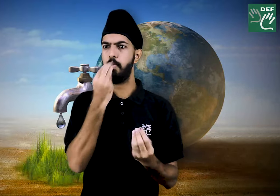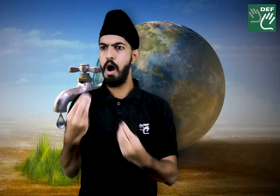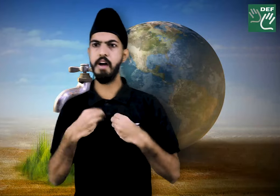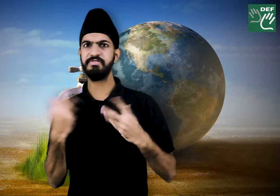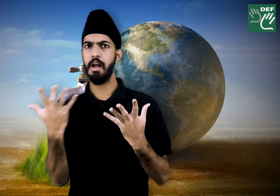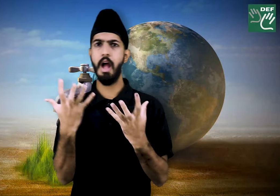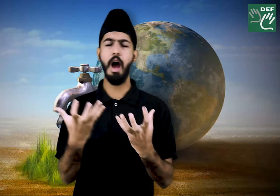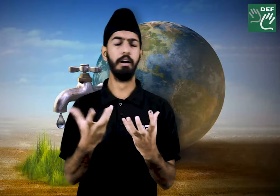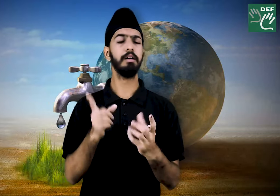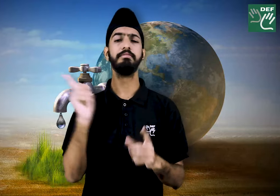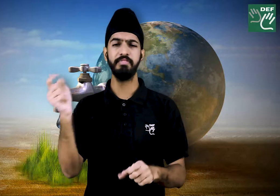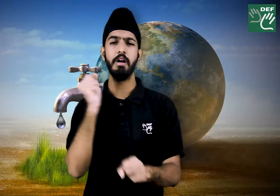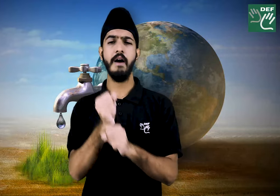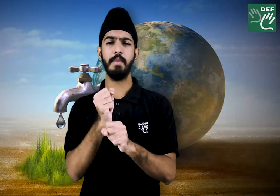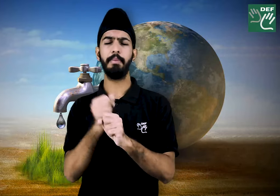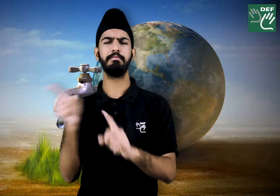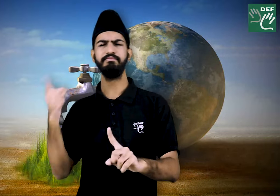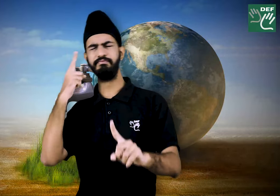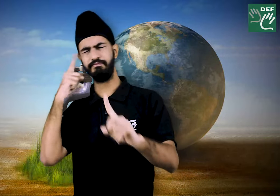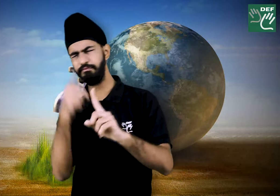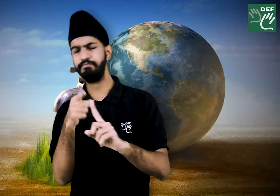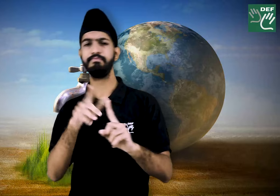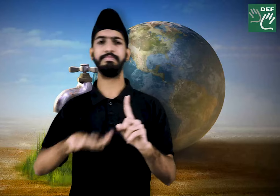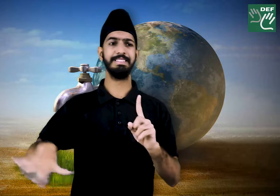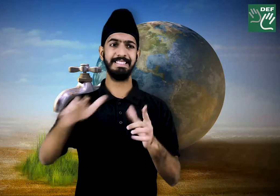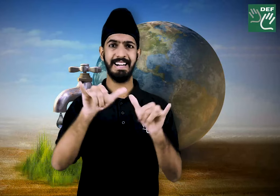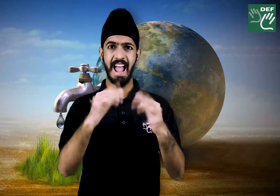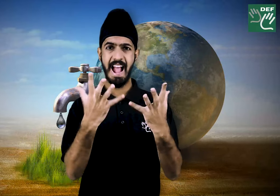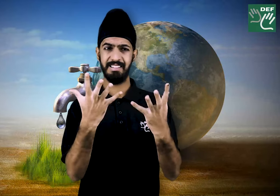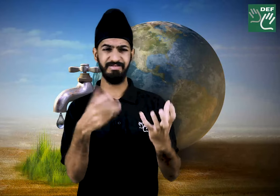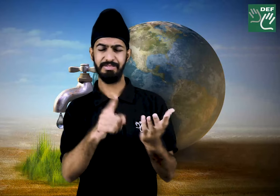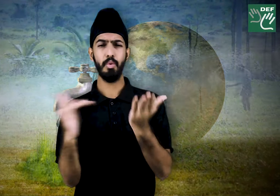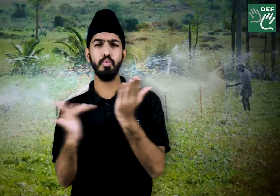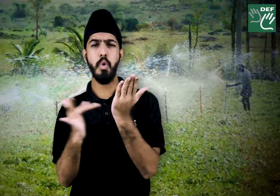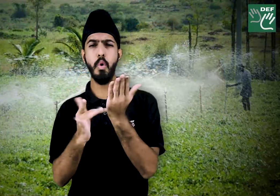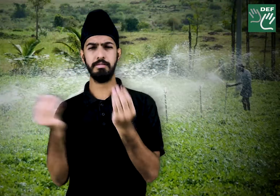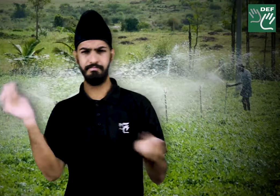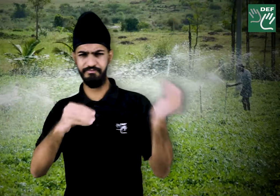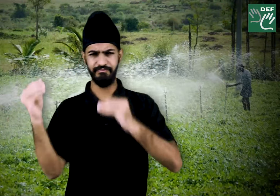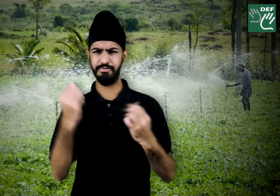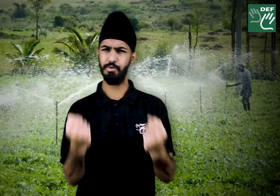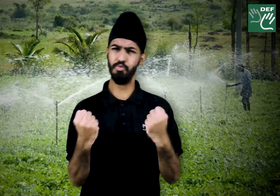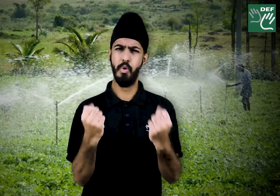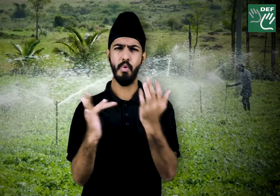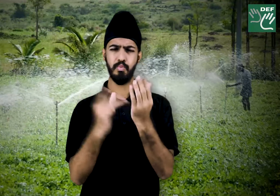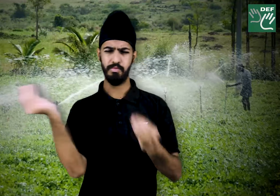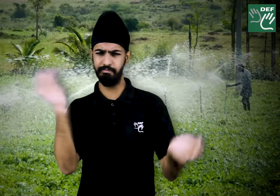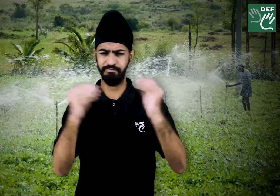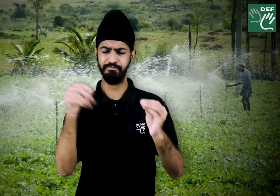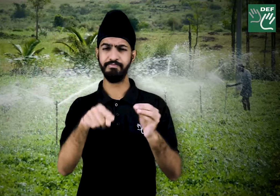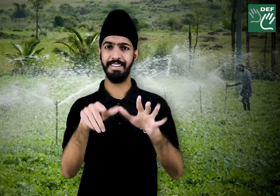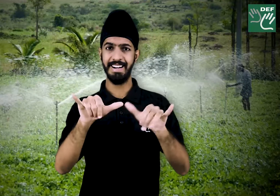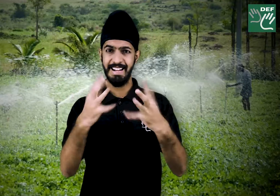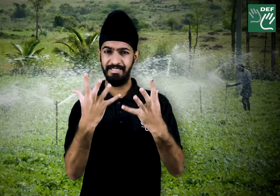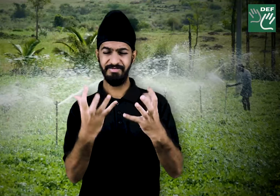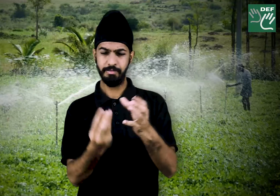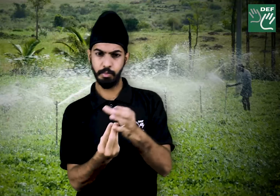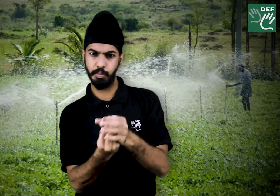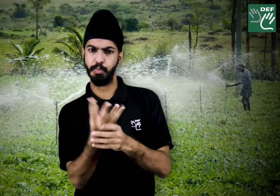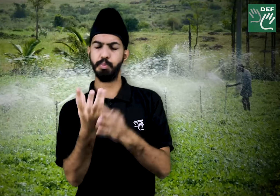governments aim to using technology to transform barren lands into cultivable or forest regions alongside developing